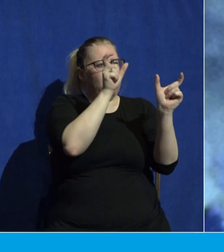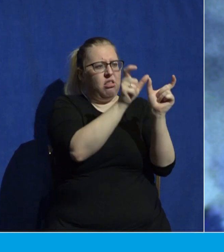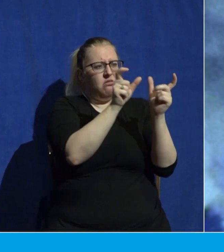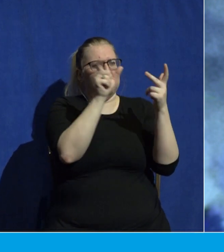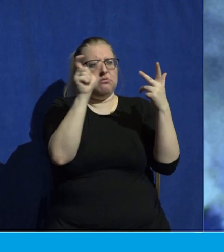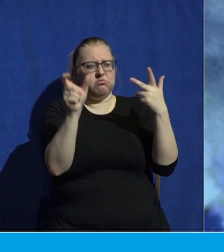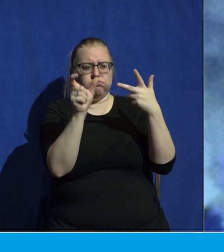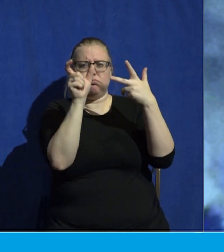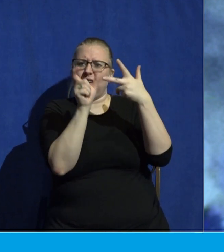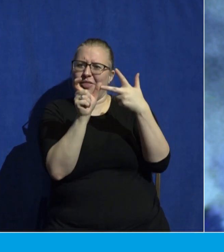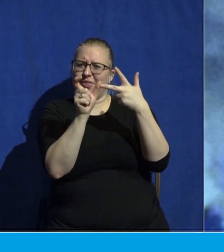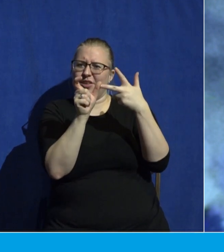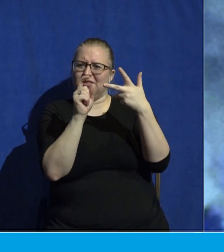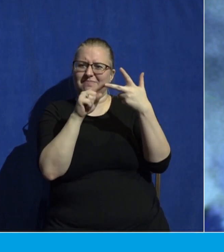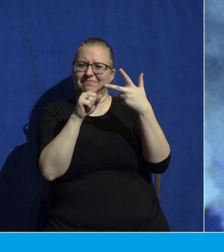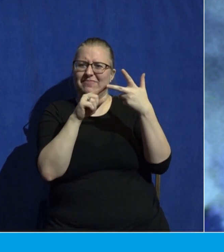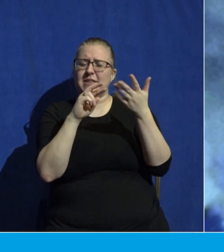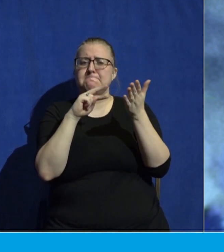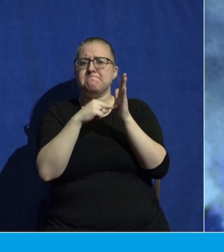doesn't mean mild agreement with Jesus.